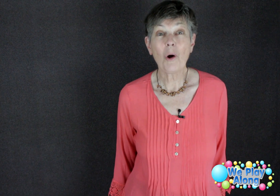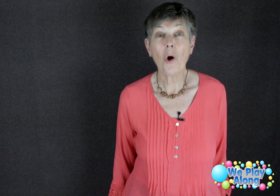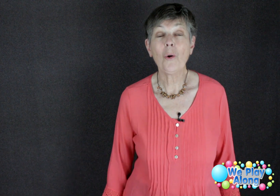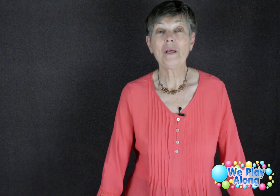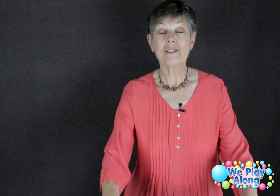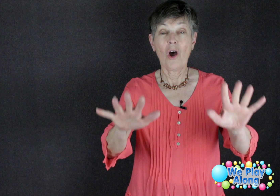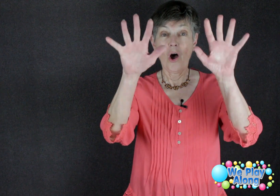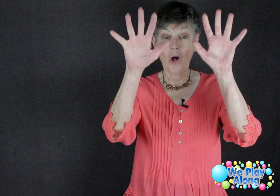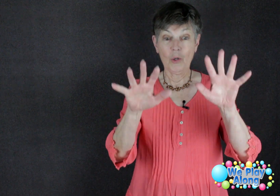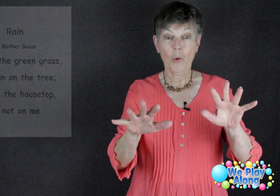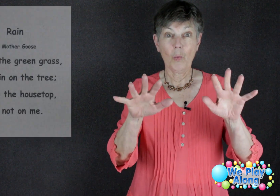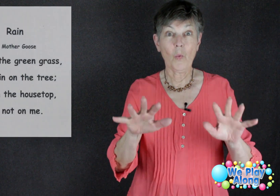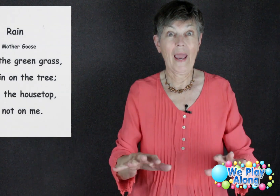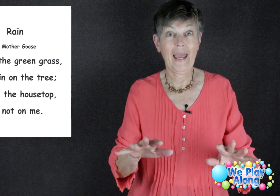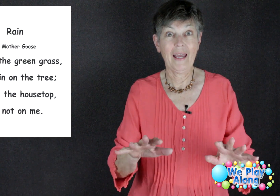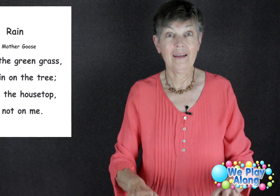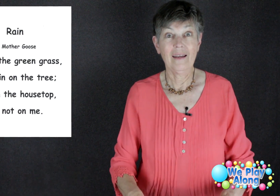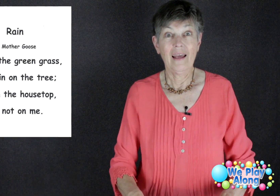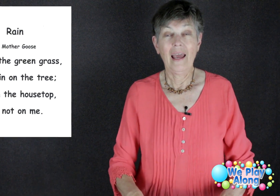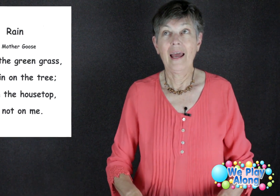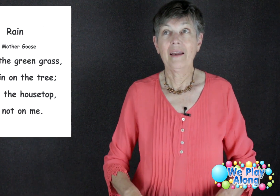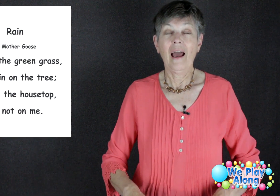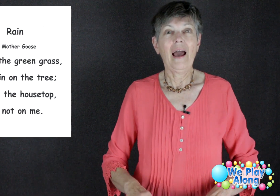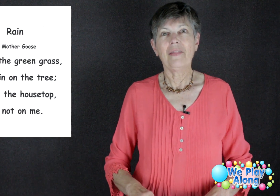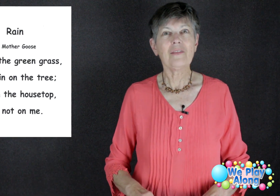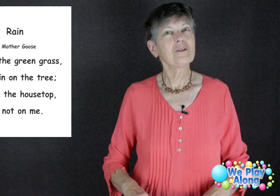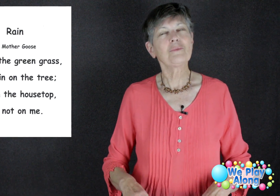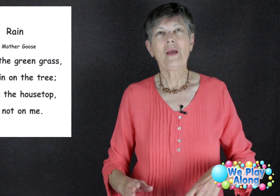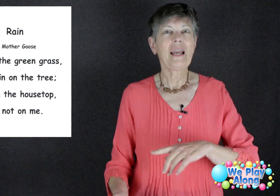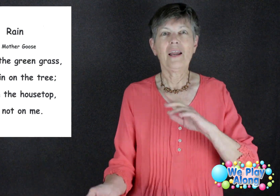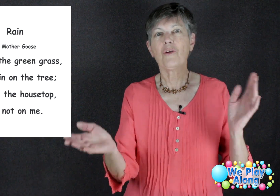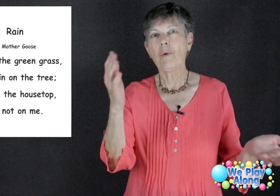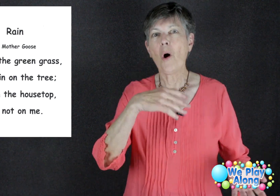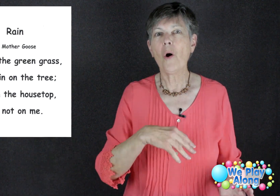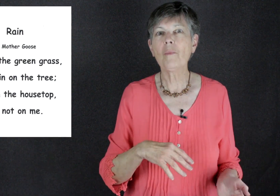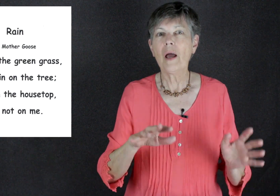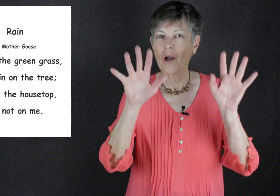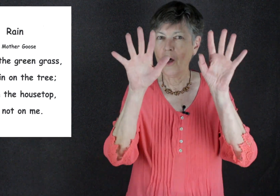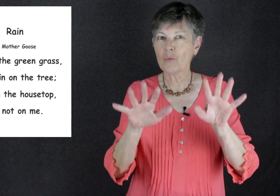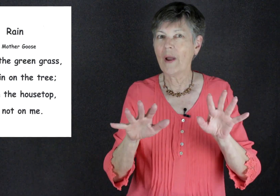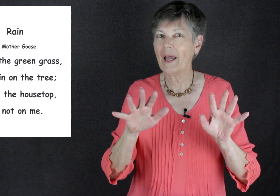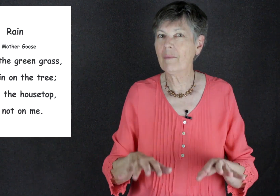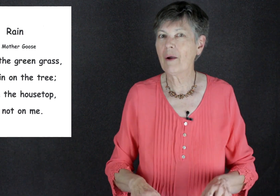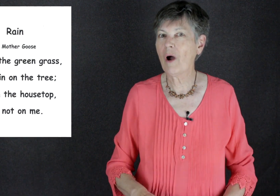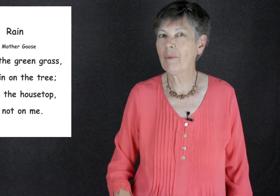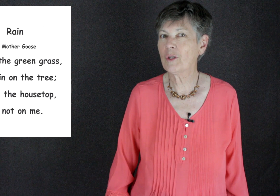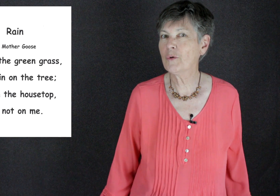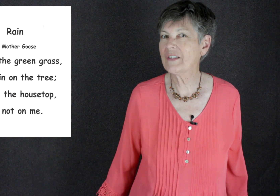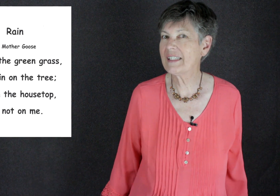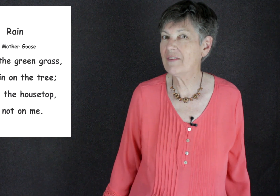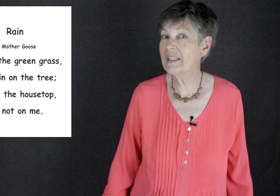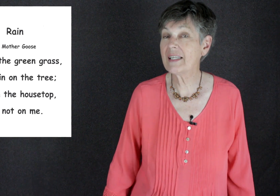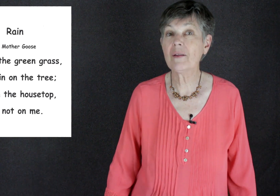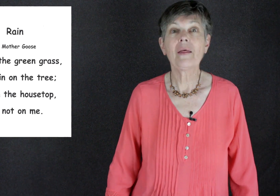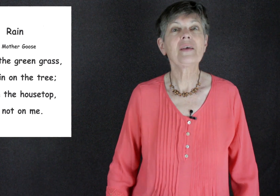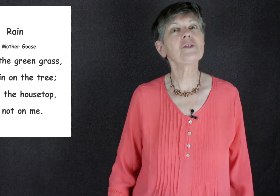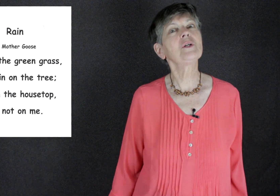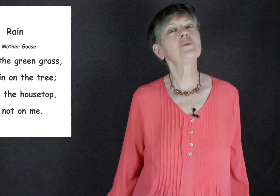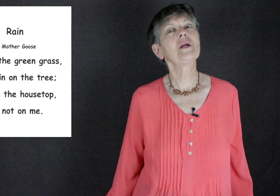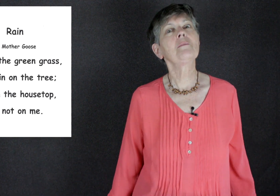poem is called Rain and I think there's we had another poem called Rain by Robert Louis Stevenson this one's written